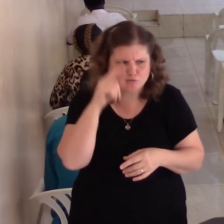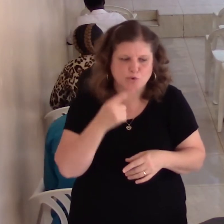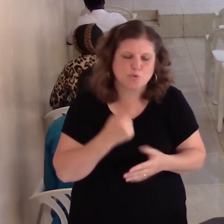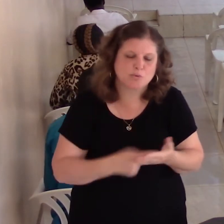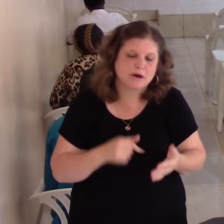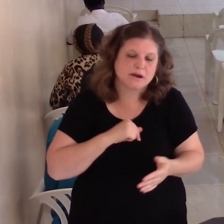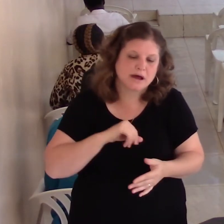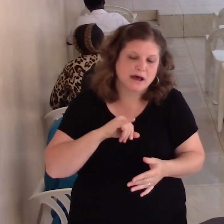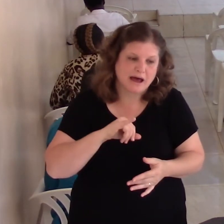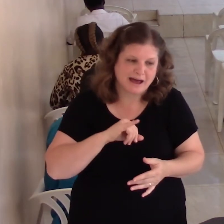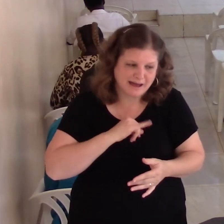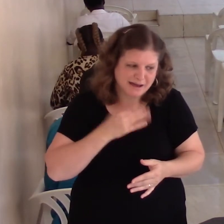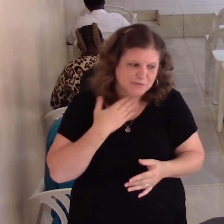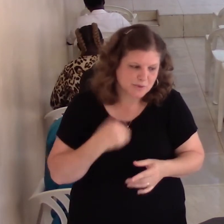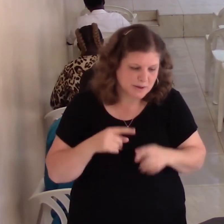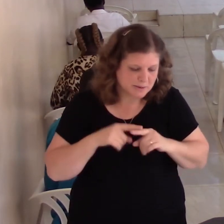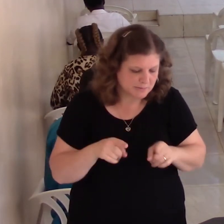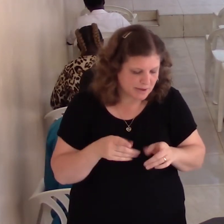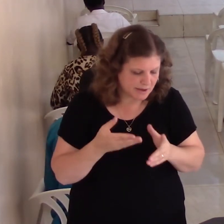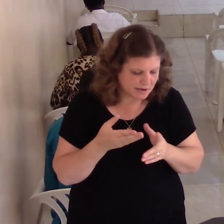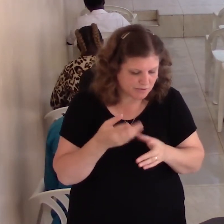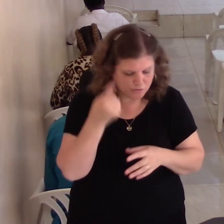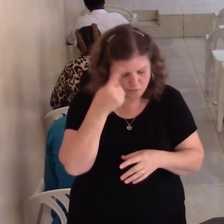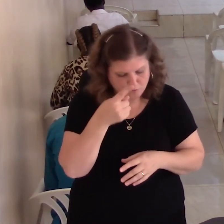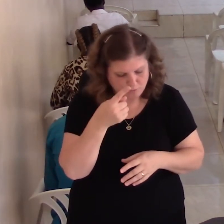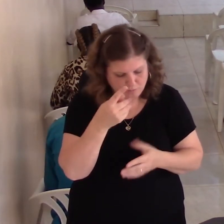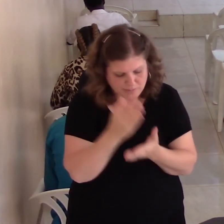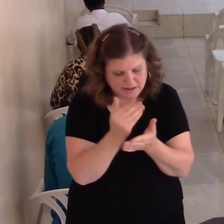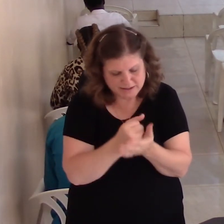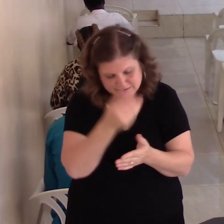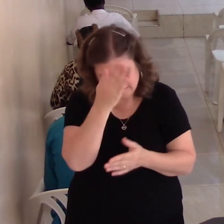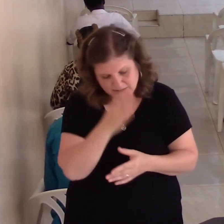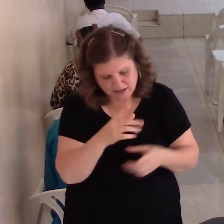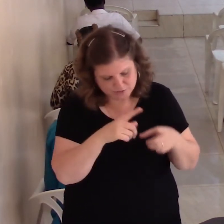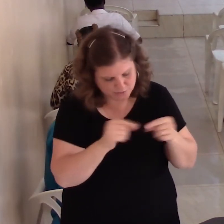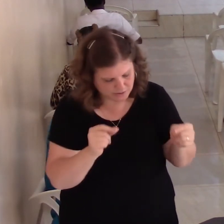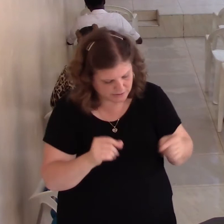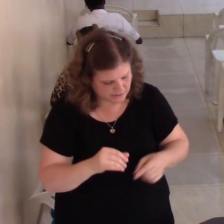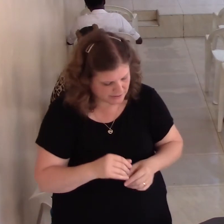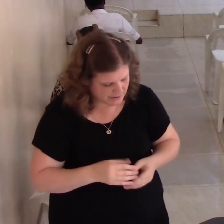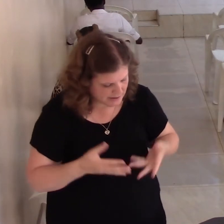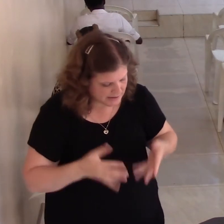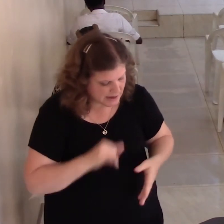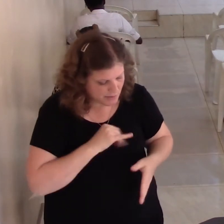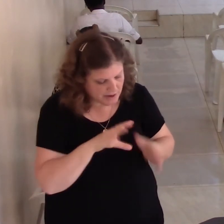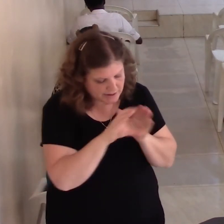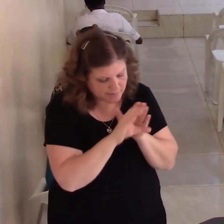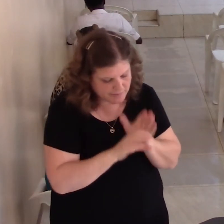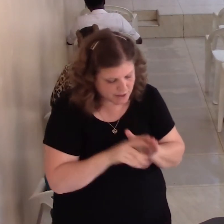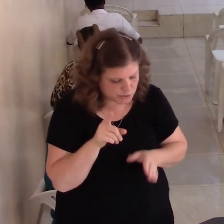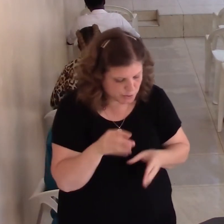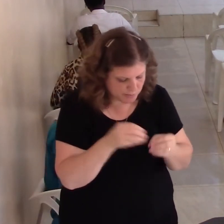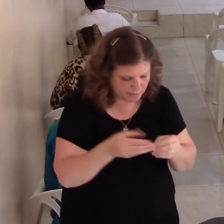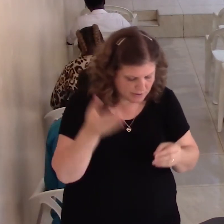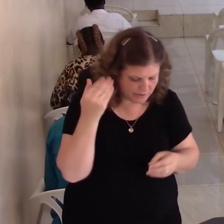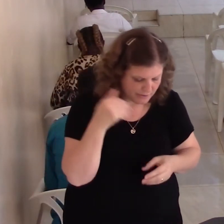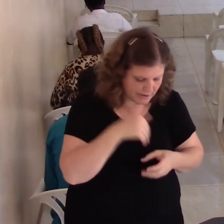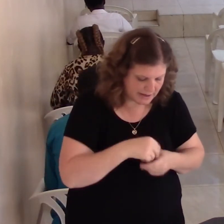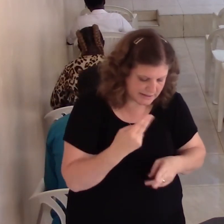According to God's word. Now I can imagine you, brethren, in the name of my Lord Jesus Christ, that you would draw yourselves from that even